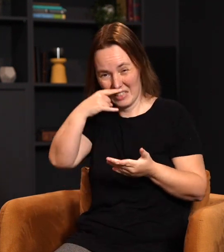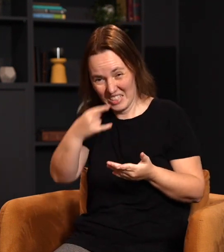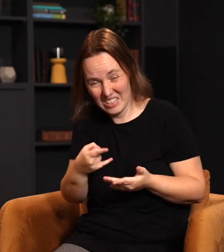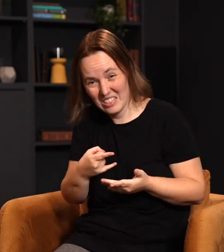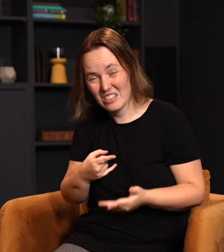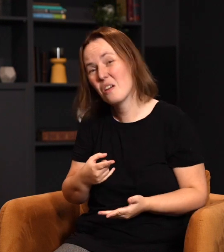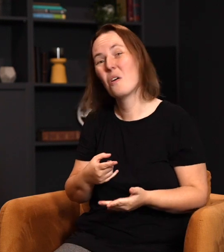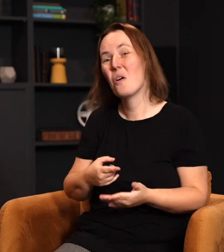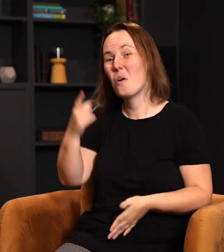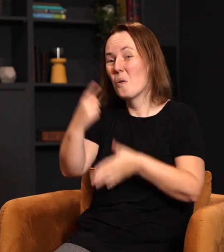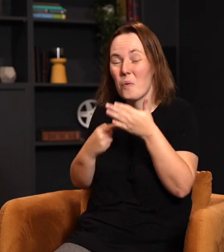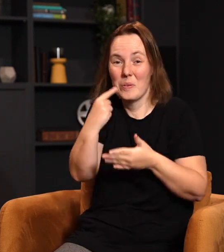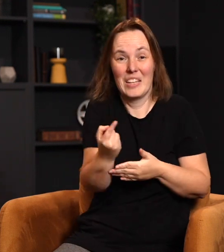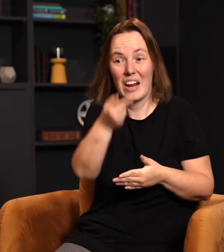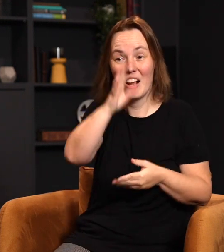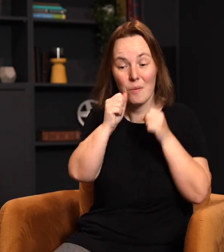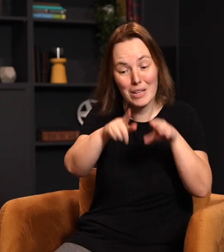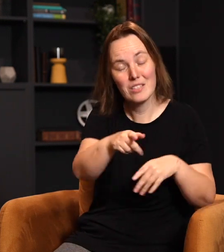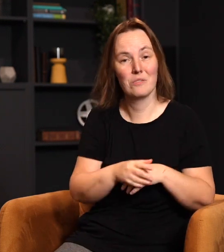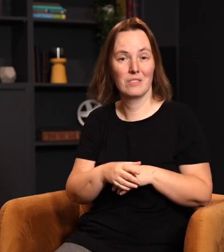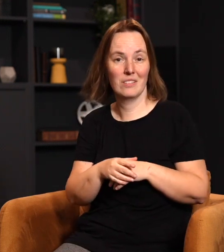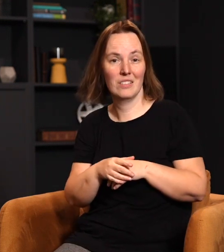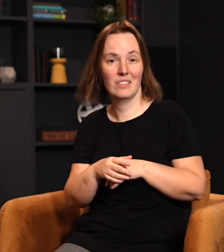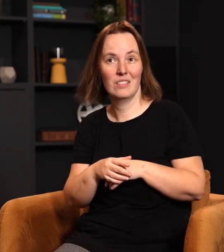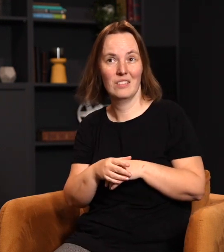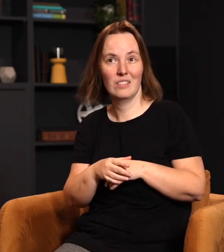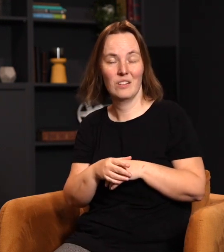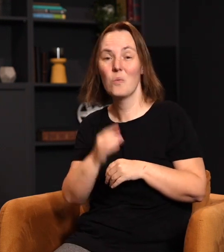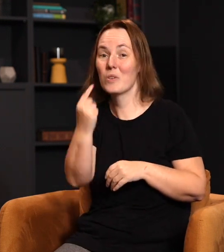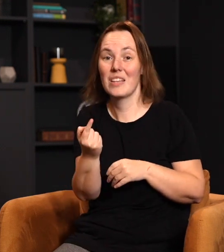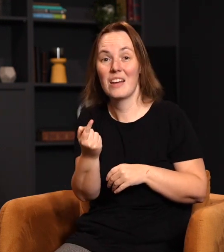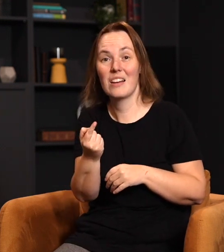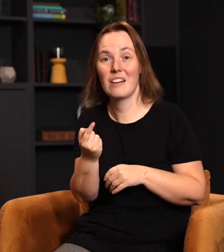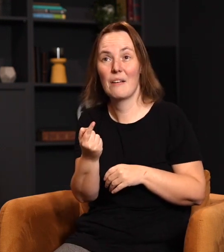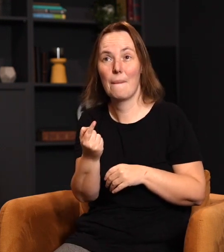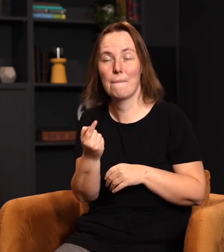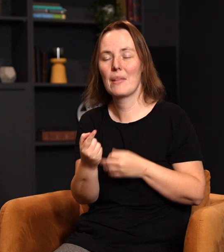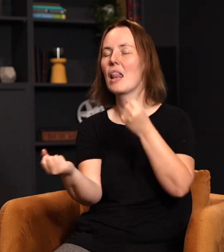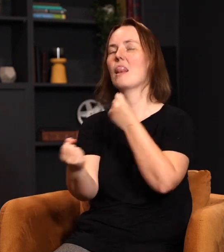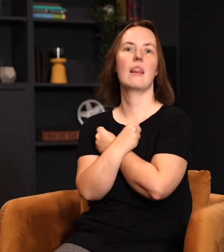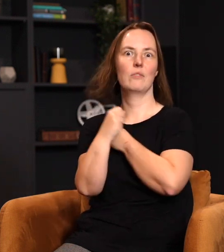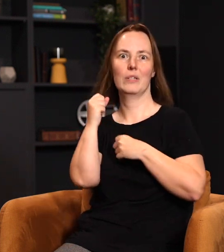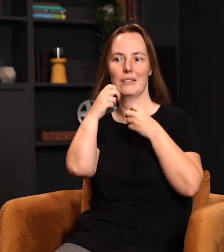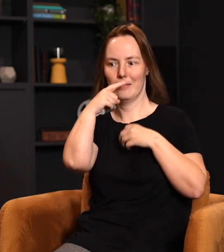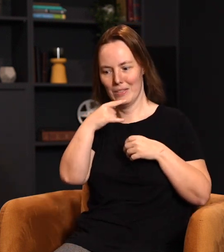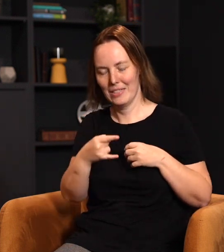sneezes, what do we say? Right. God bless you. Right? Bless you. What are we saying? Hey, man, I love it when you sneeze. Keep it up.